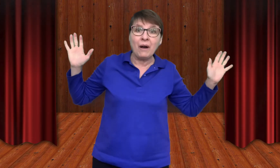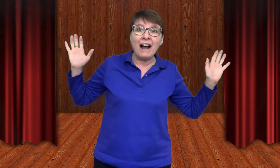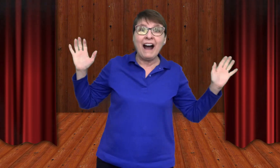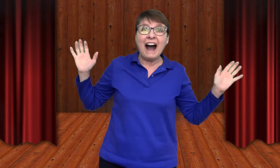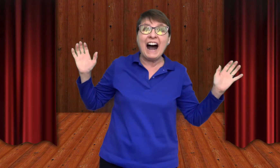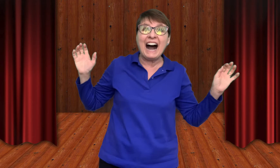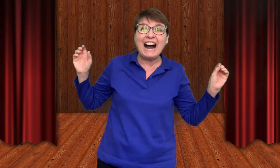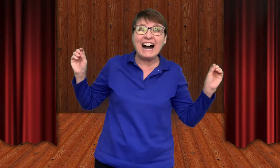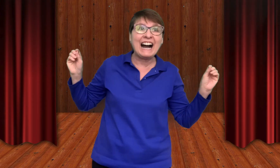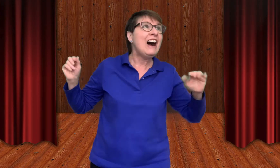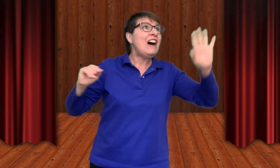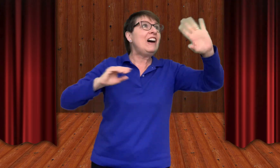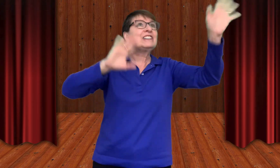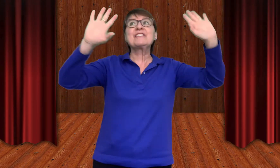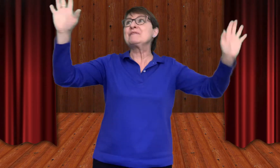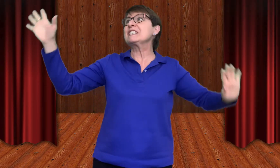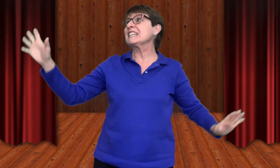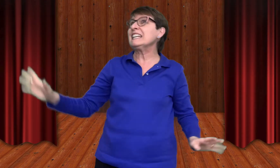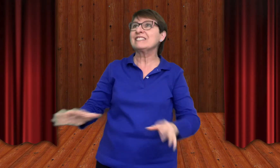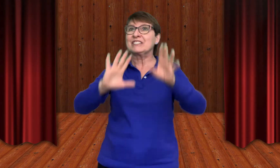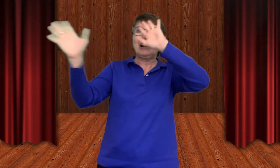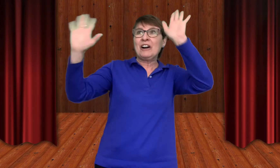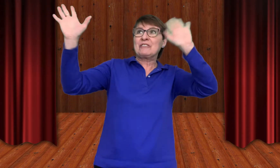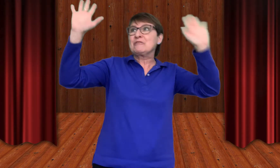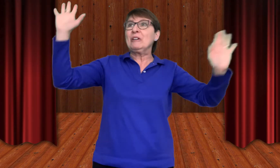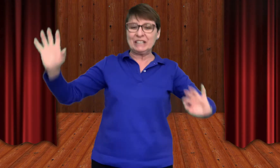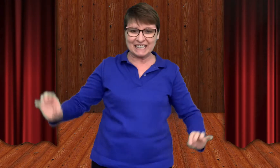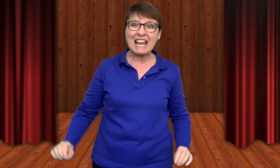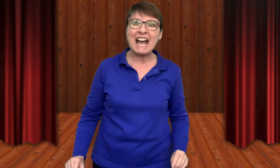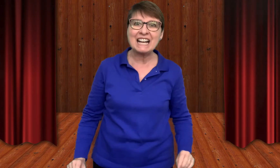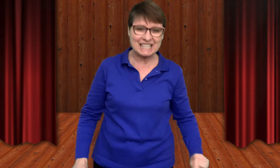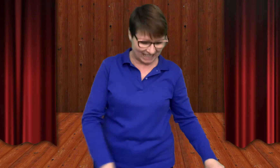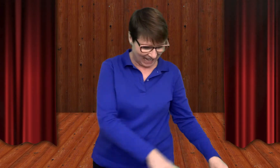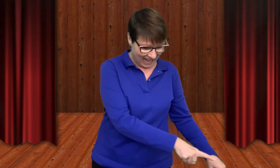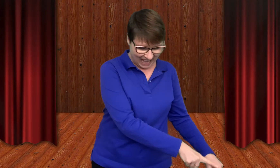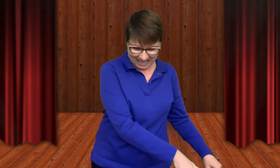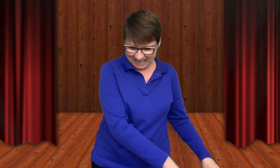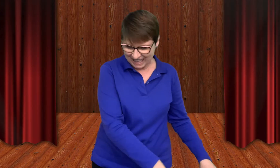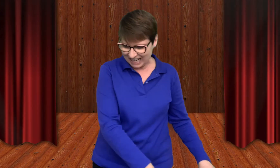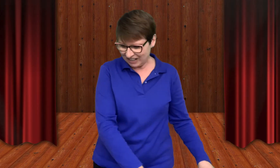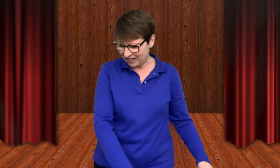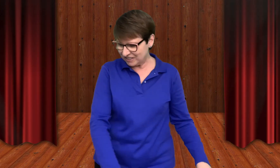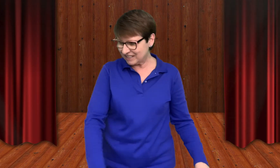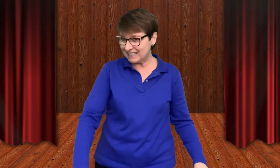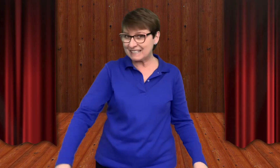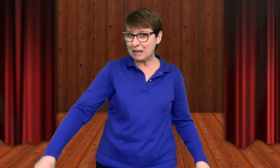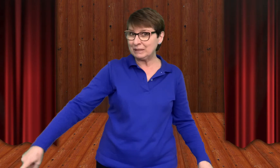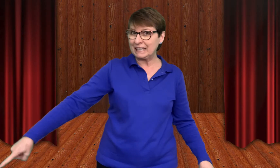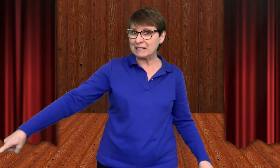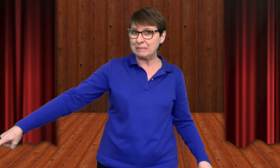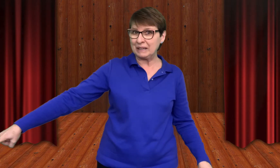Wow, all of the machines are rolling into action. And there goes the assembly line belt.